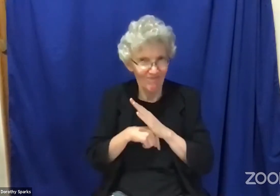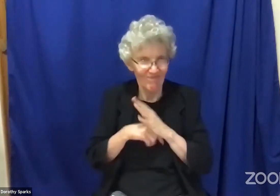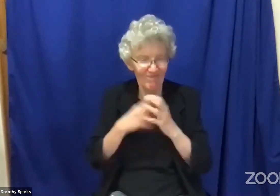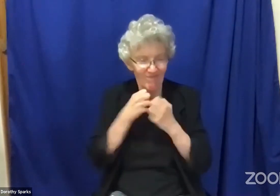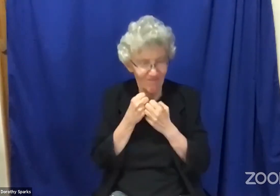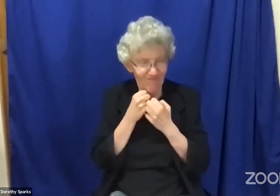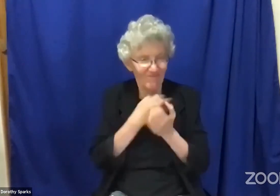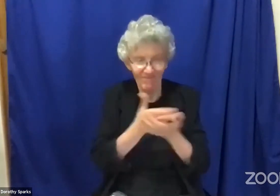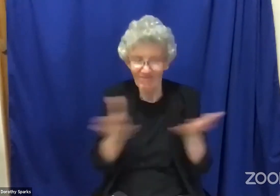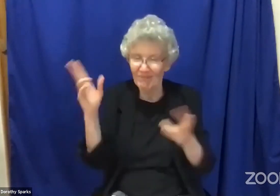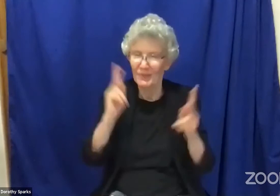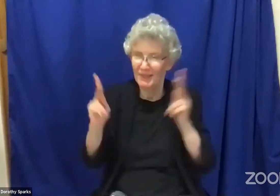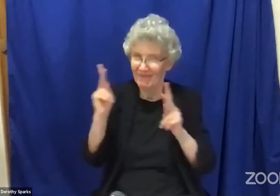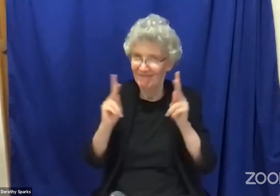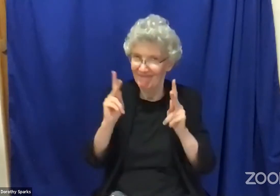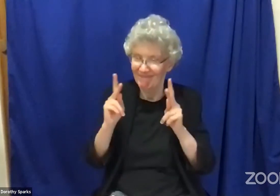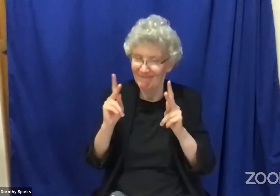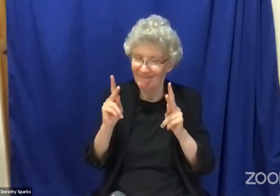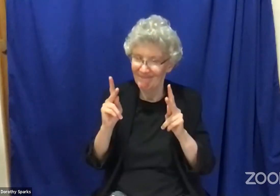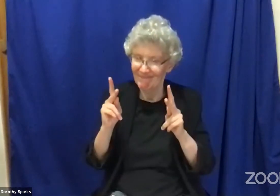is precious in God's eyes